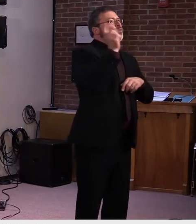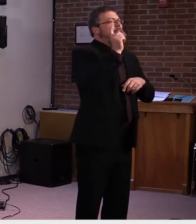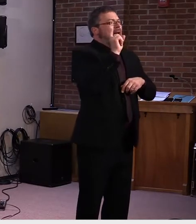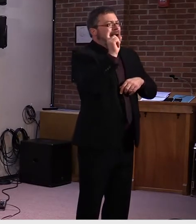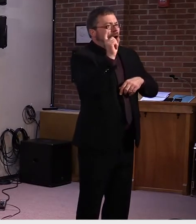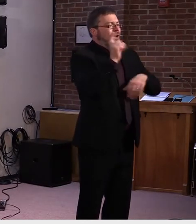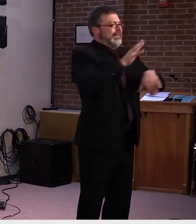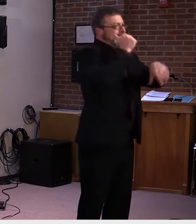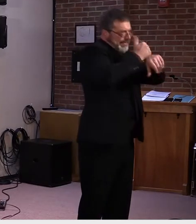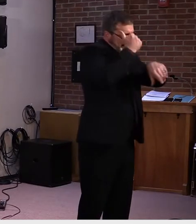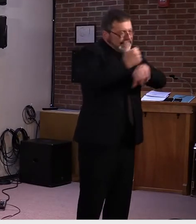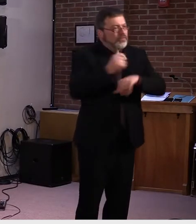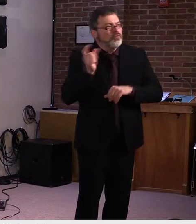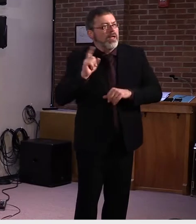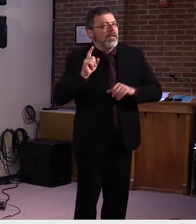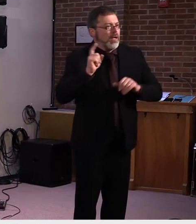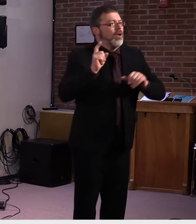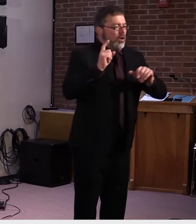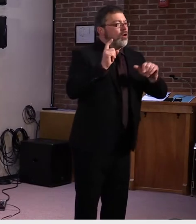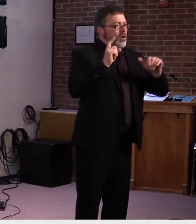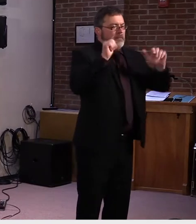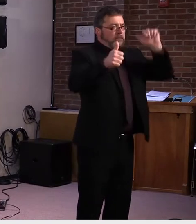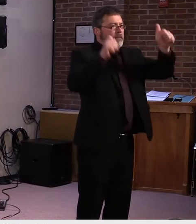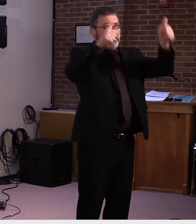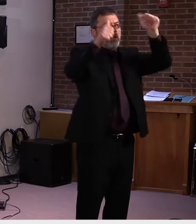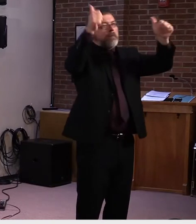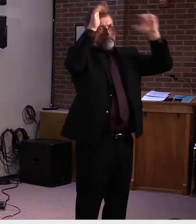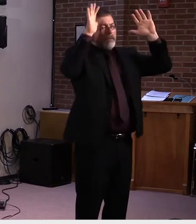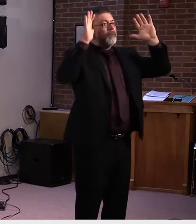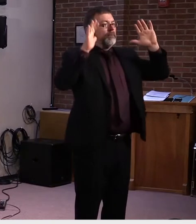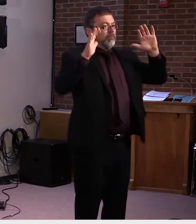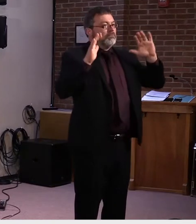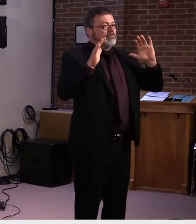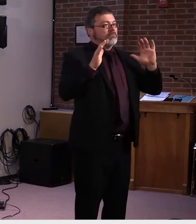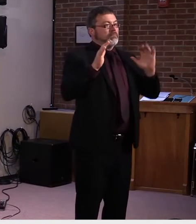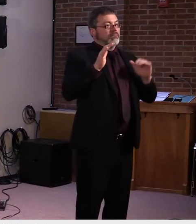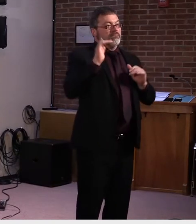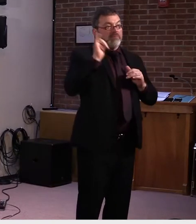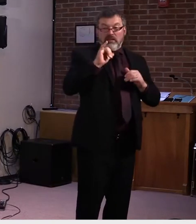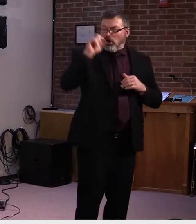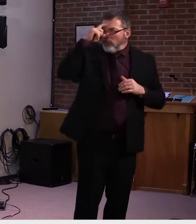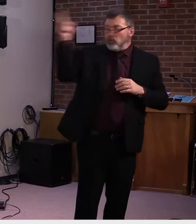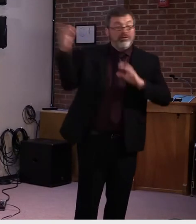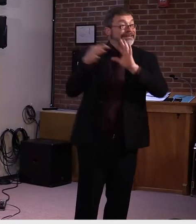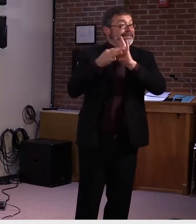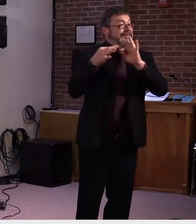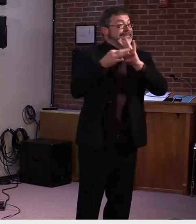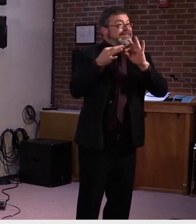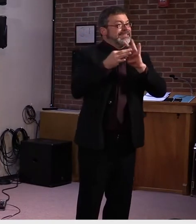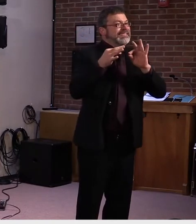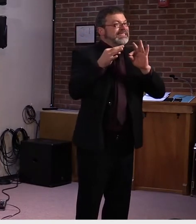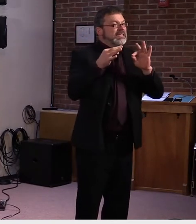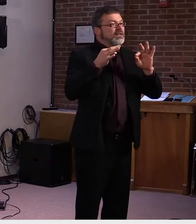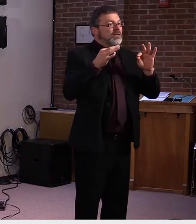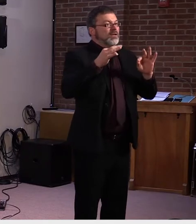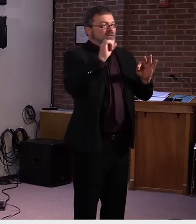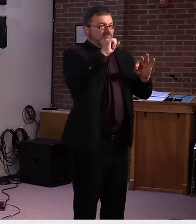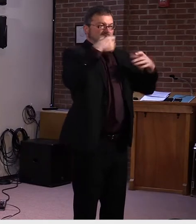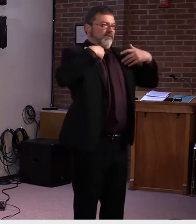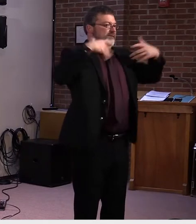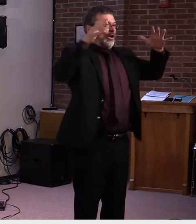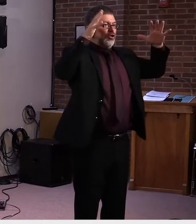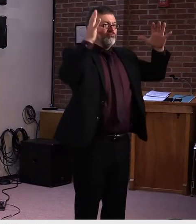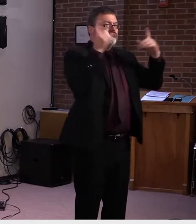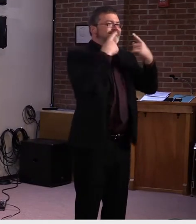The Governor's executive order will allow the Agency of Human Services to work with child care providers and expand